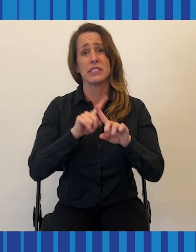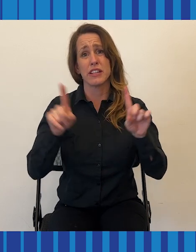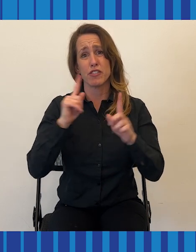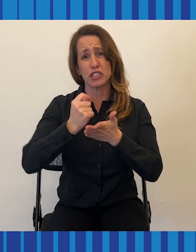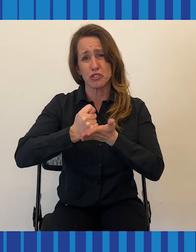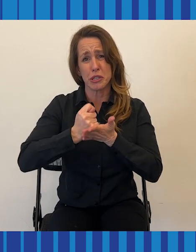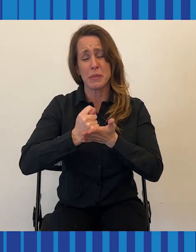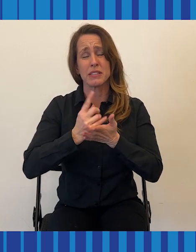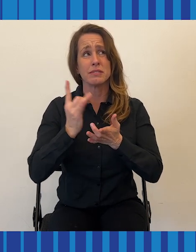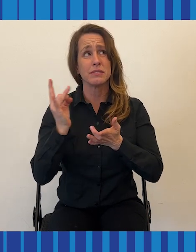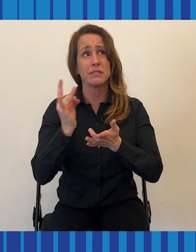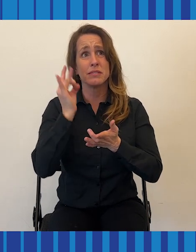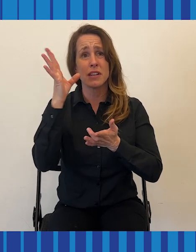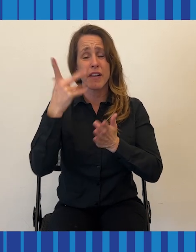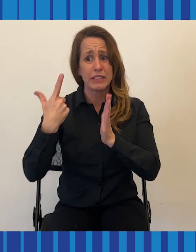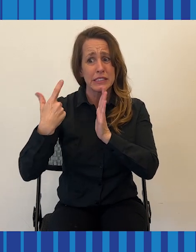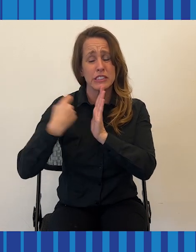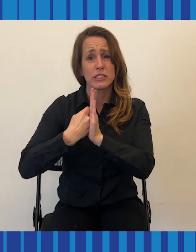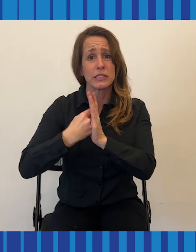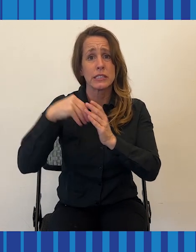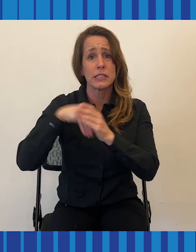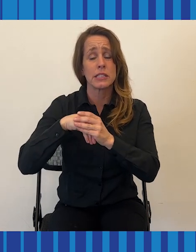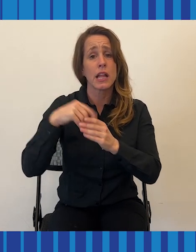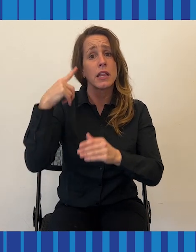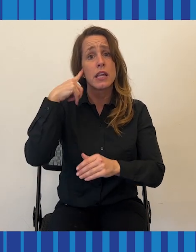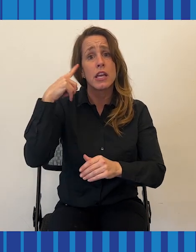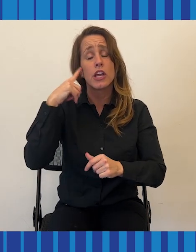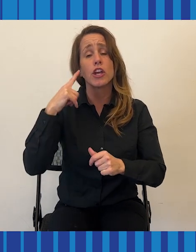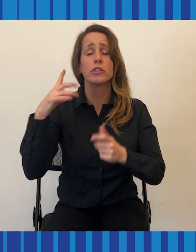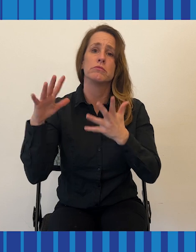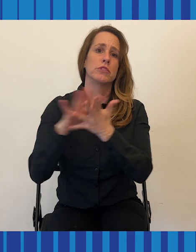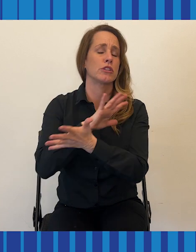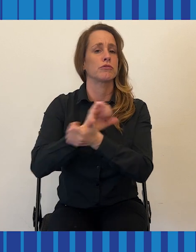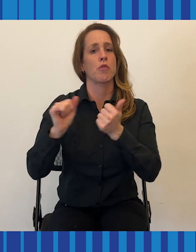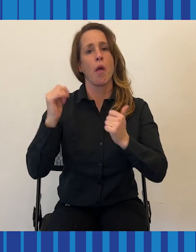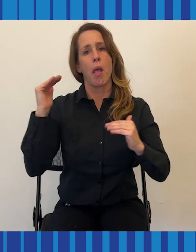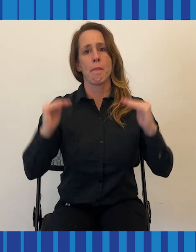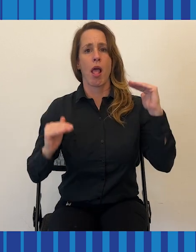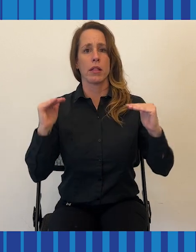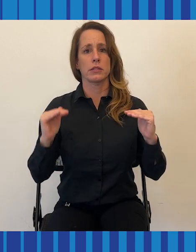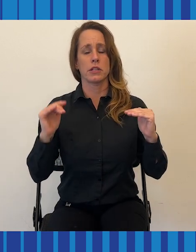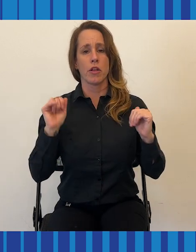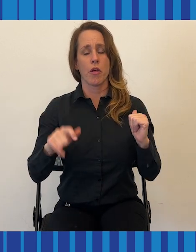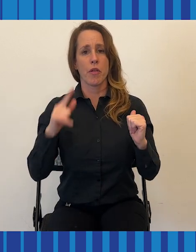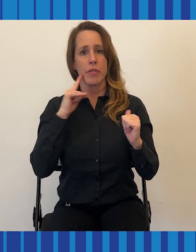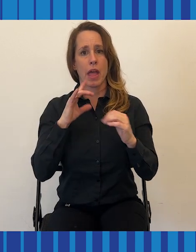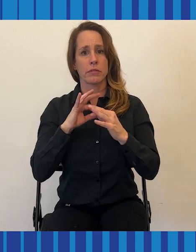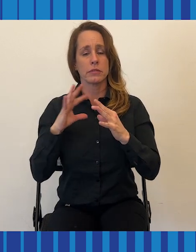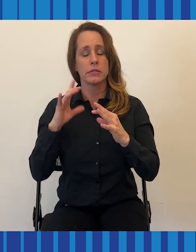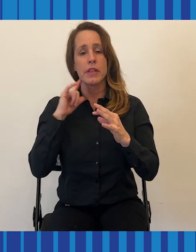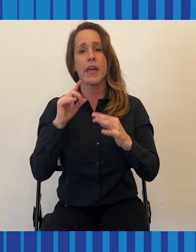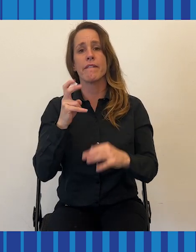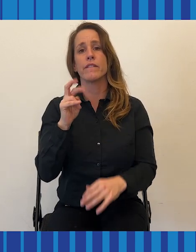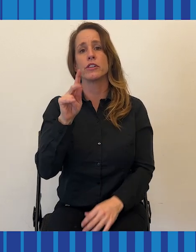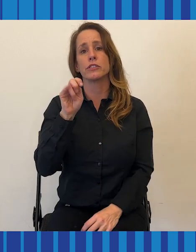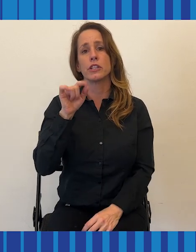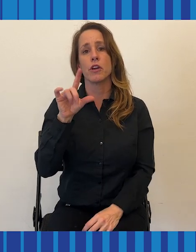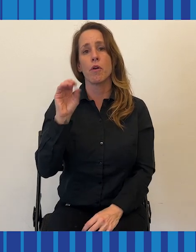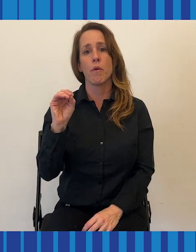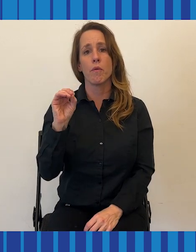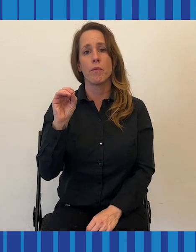was a fairly violent chemical injection, which destroyed my balance function. So that relieved the vertigo.